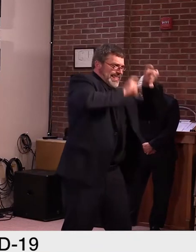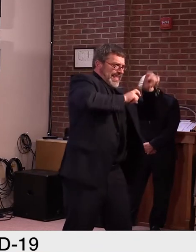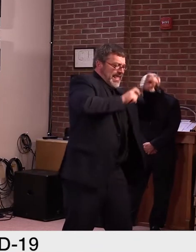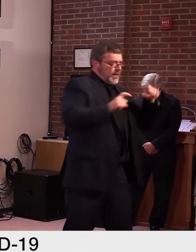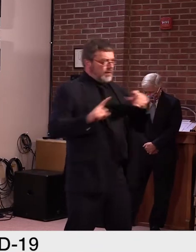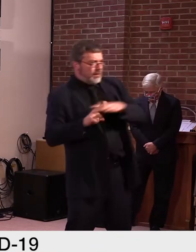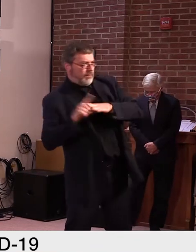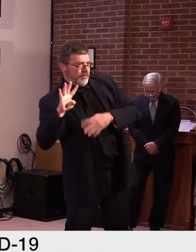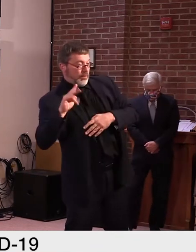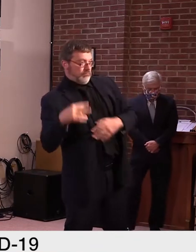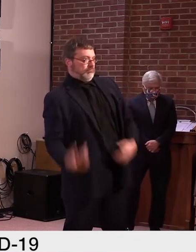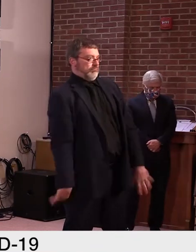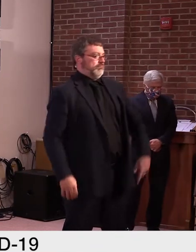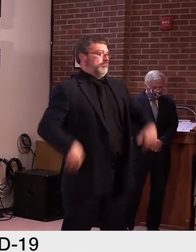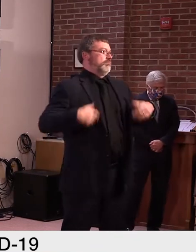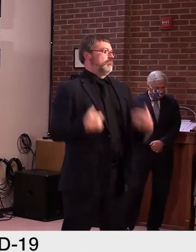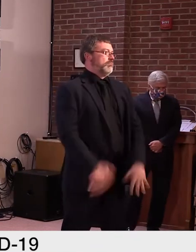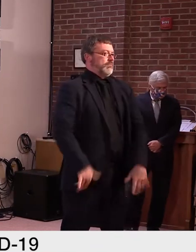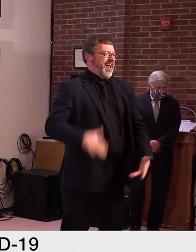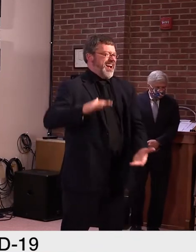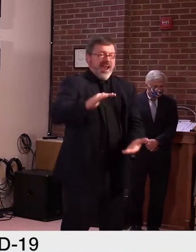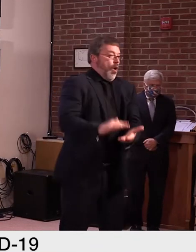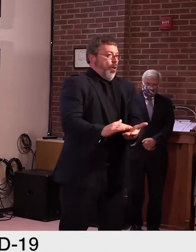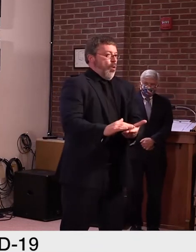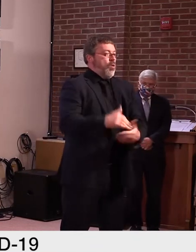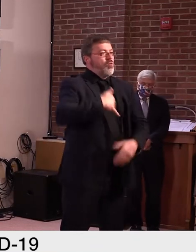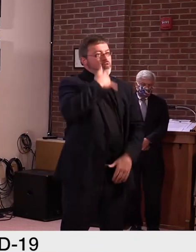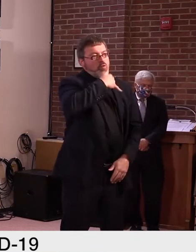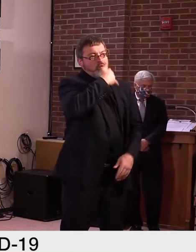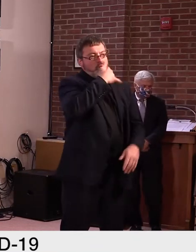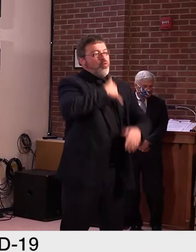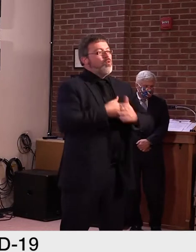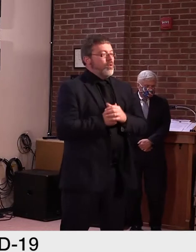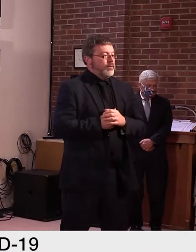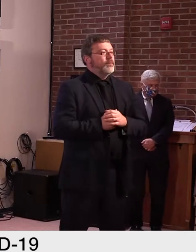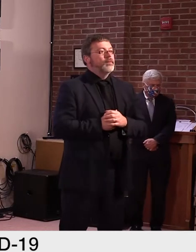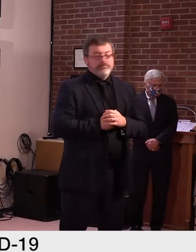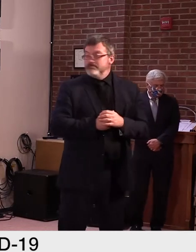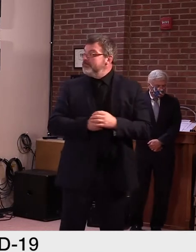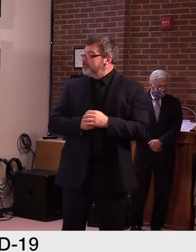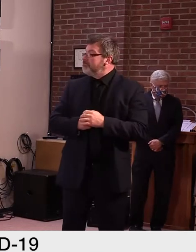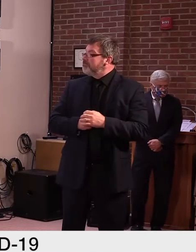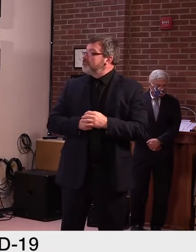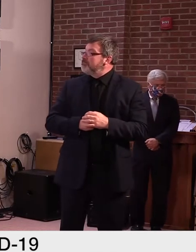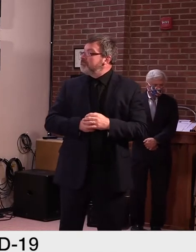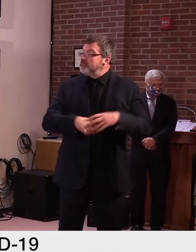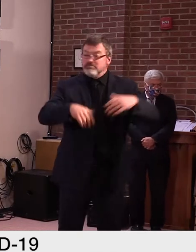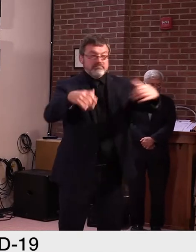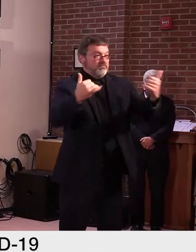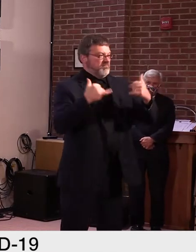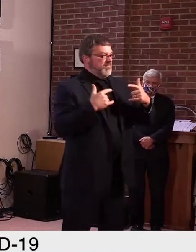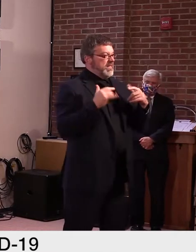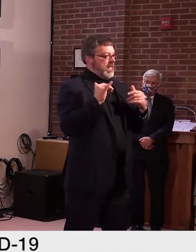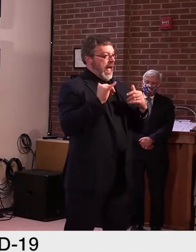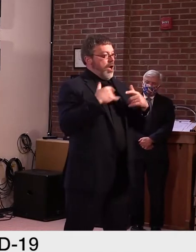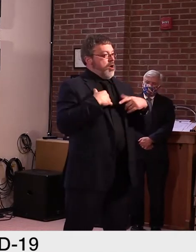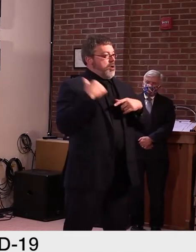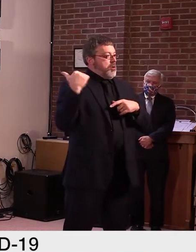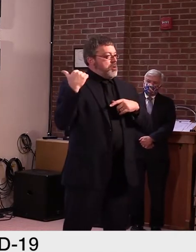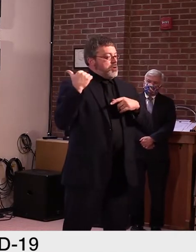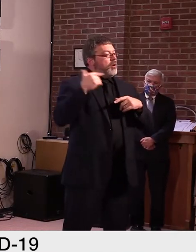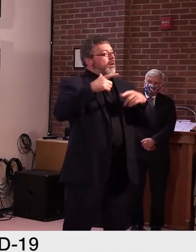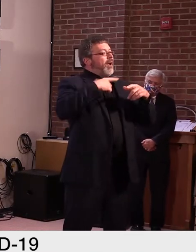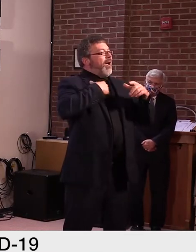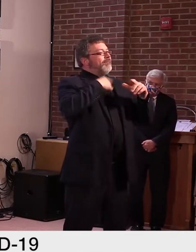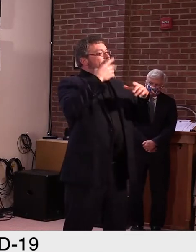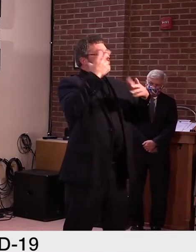proud of as we continue to progress along the fall semester. We also are providing the individual college data as well